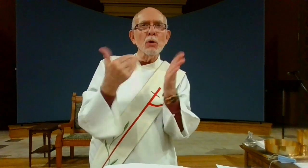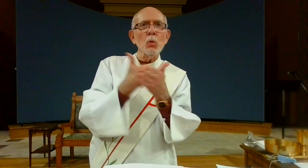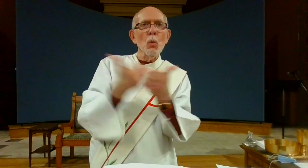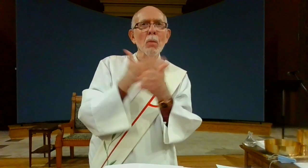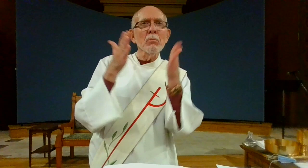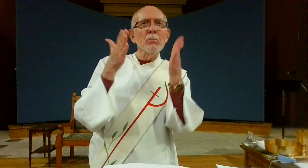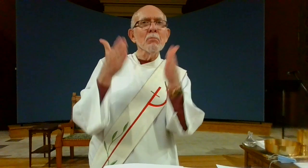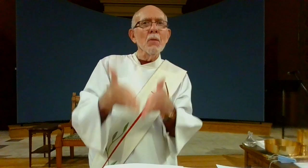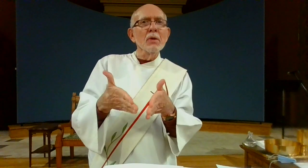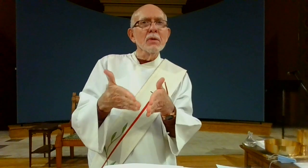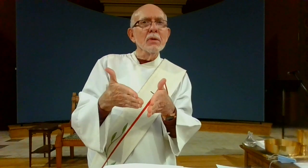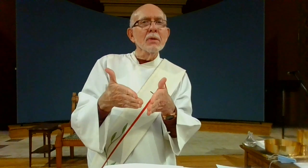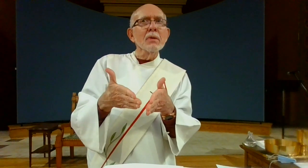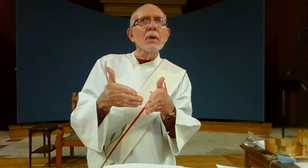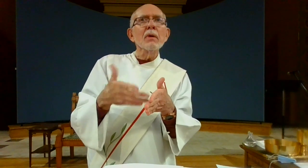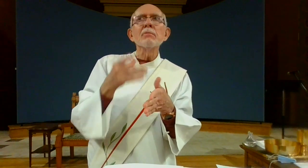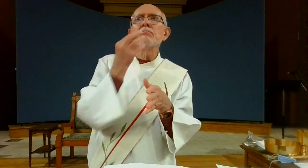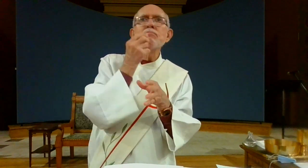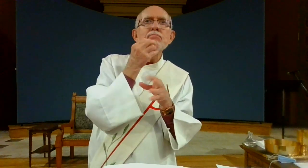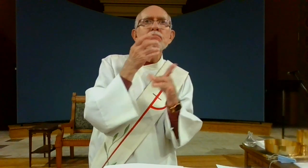it was time to select a new apostle